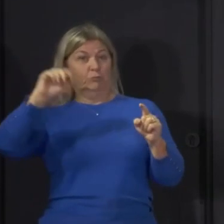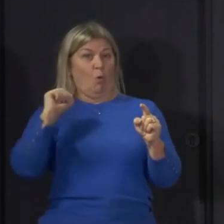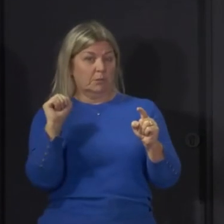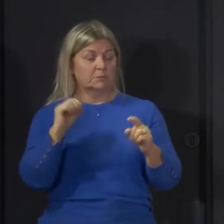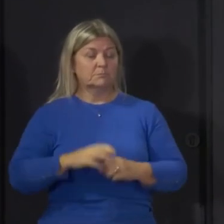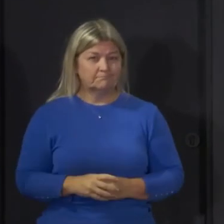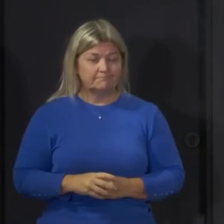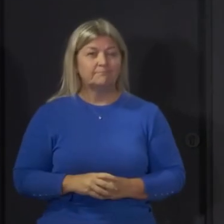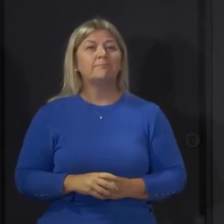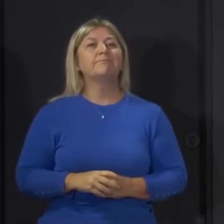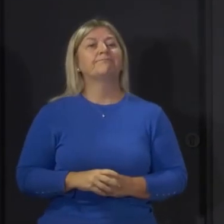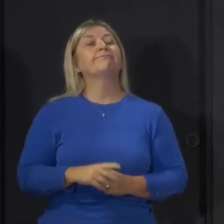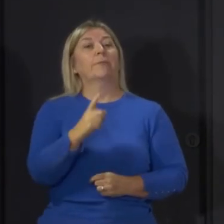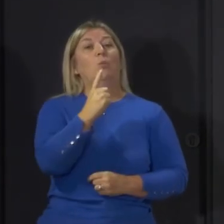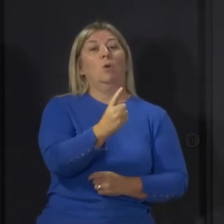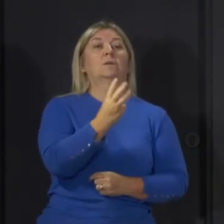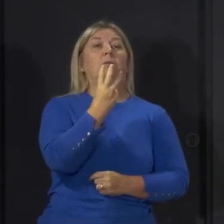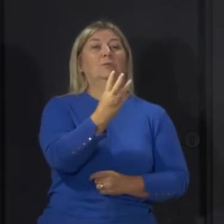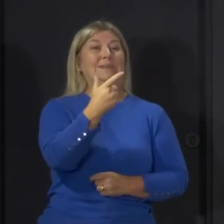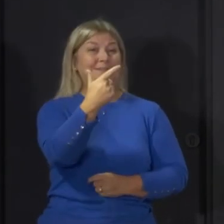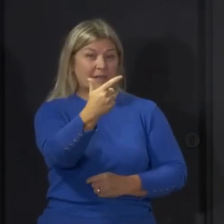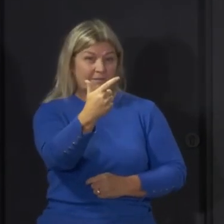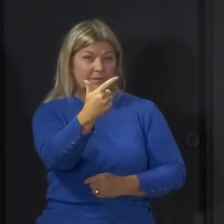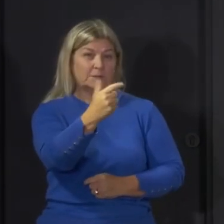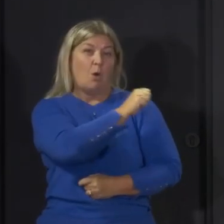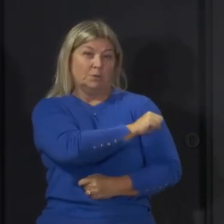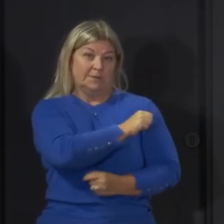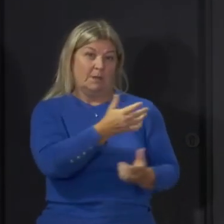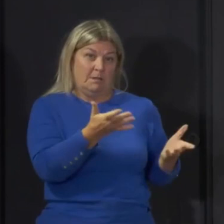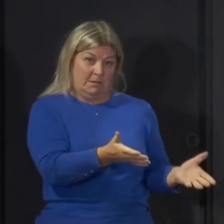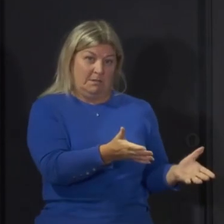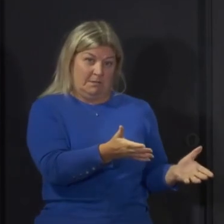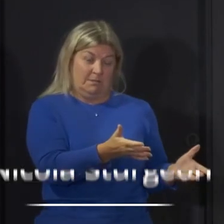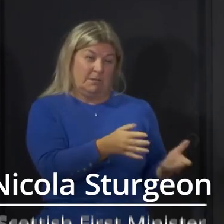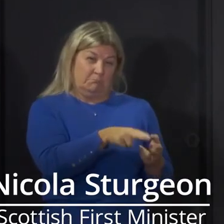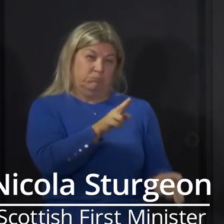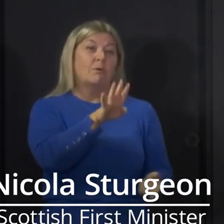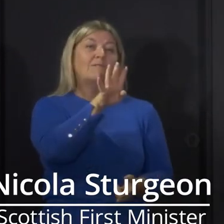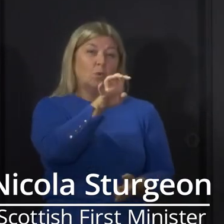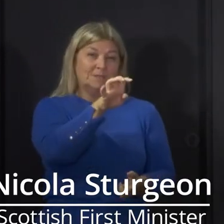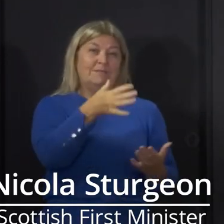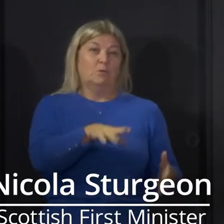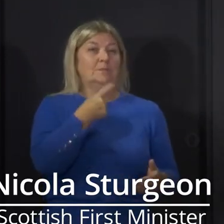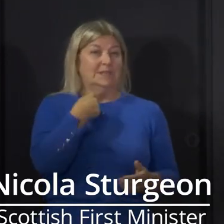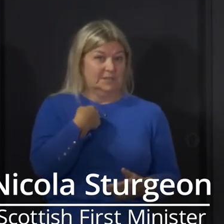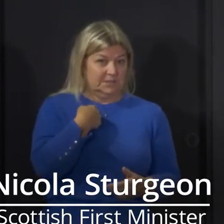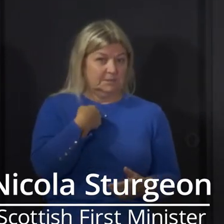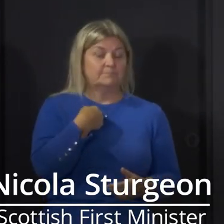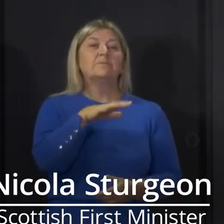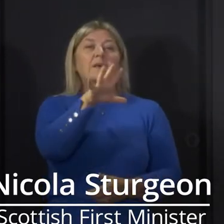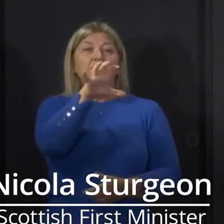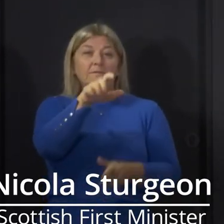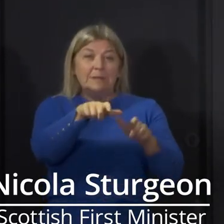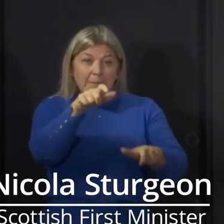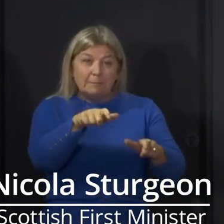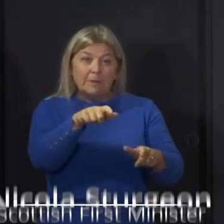I can also confirm that 137 people are in hospital. That's an increase of 14 from yesterday. 15 people are